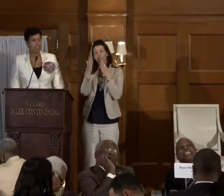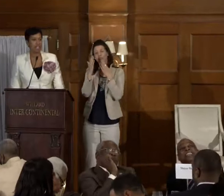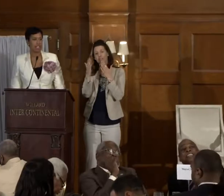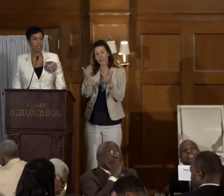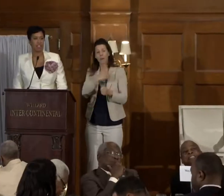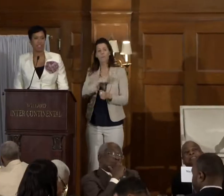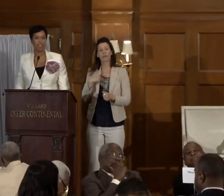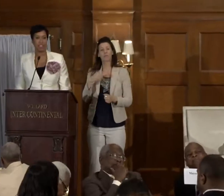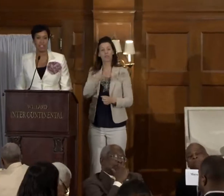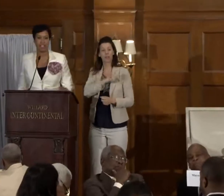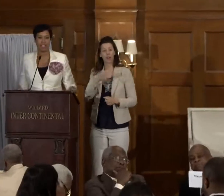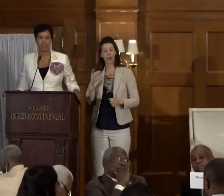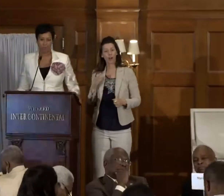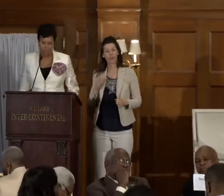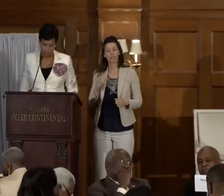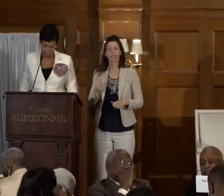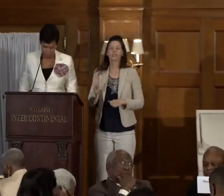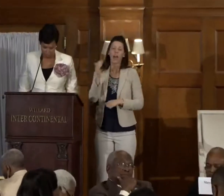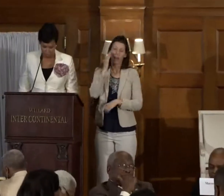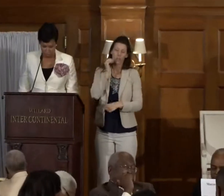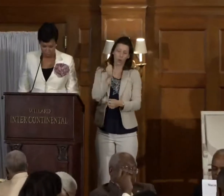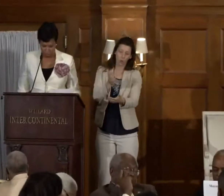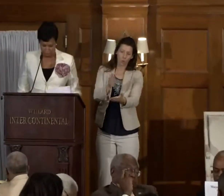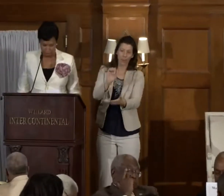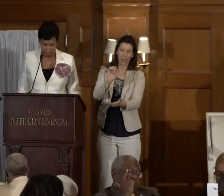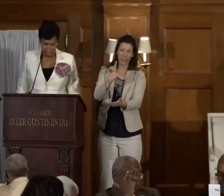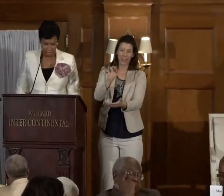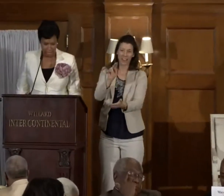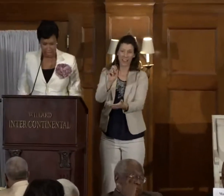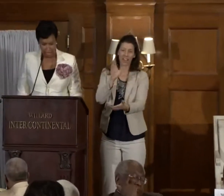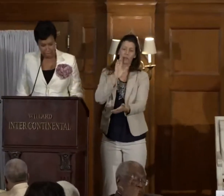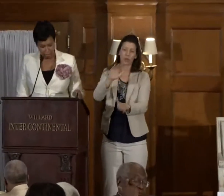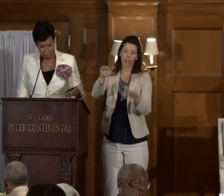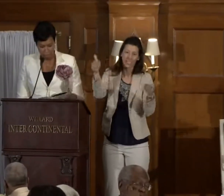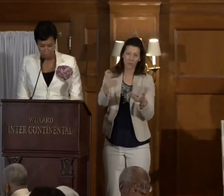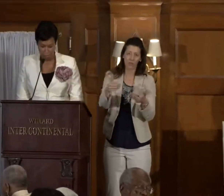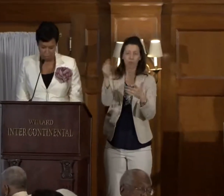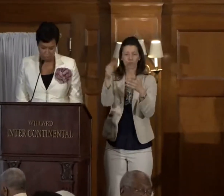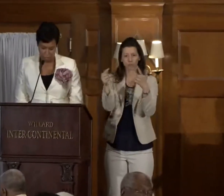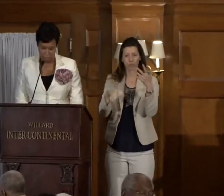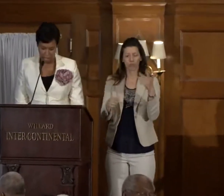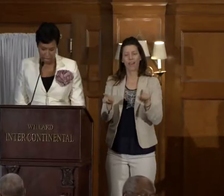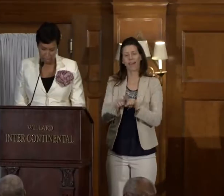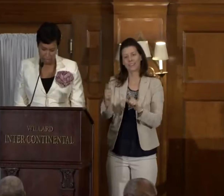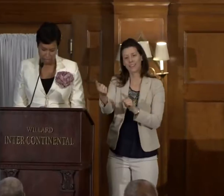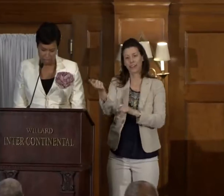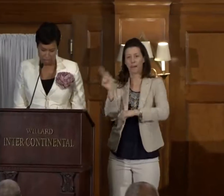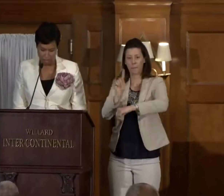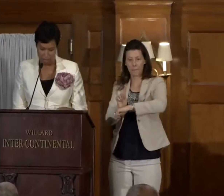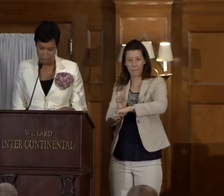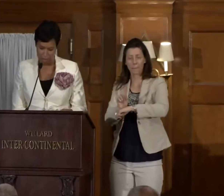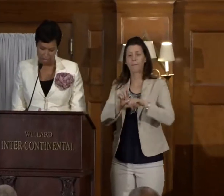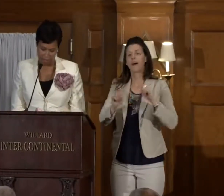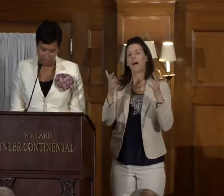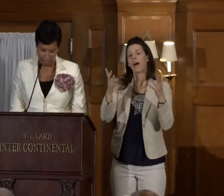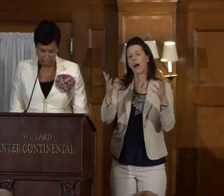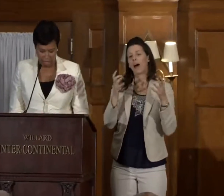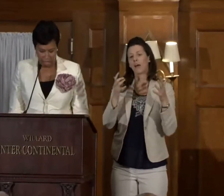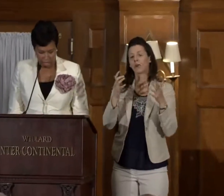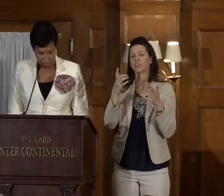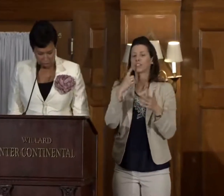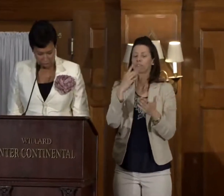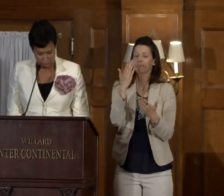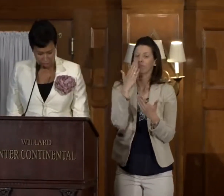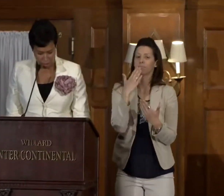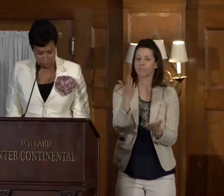Congress, and I know that Elaine is going to introduce them as they come to the podium, but I want to just share my thanks